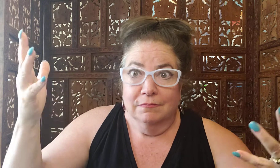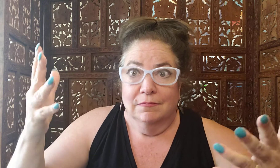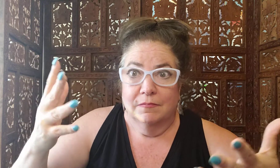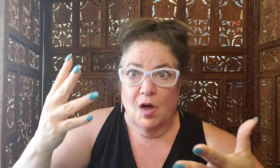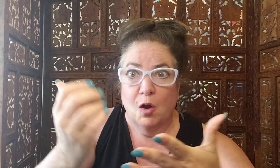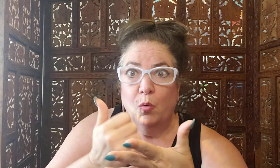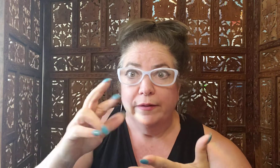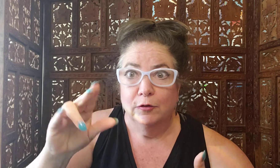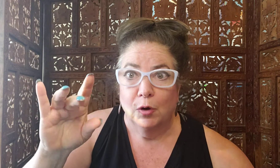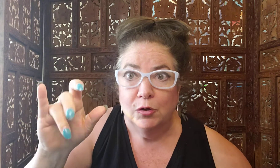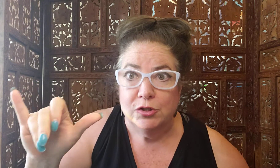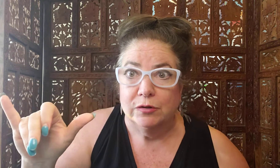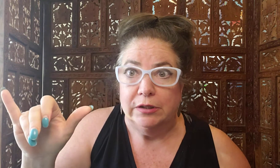I won the rosary.